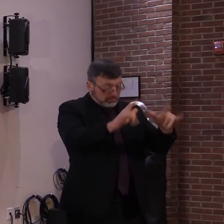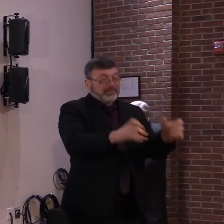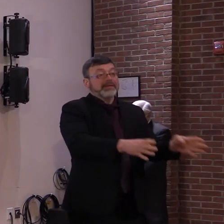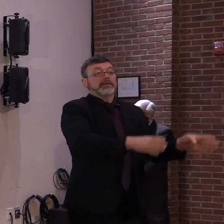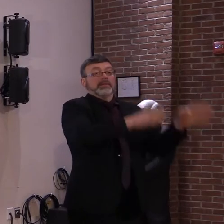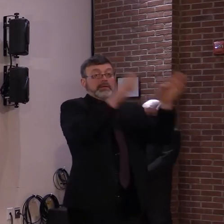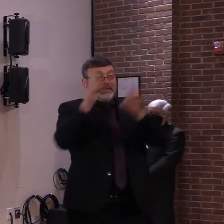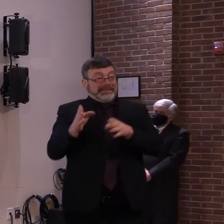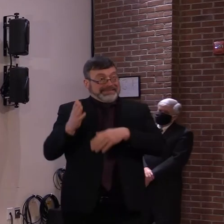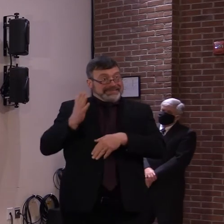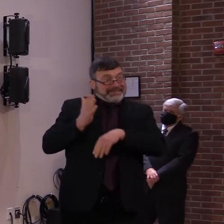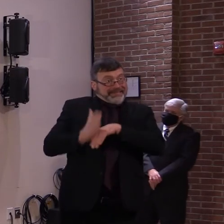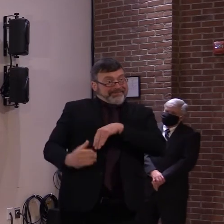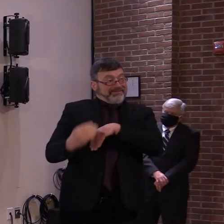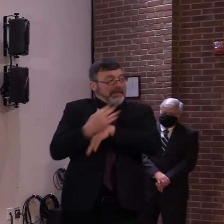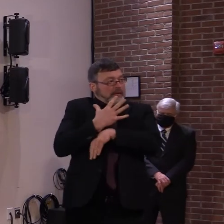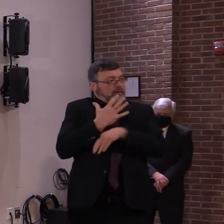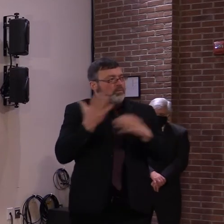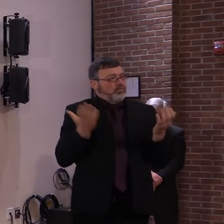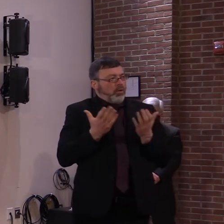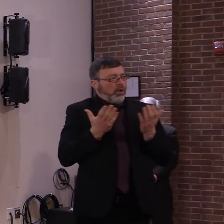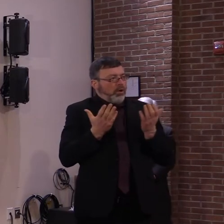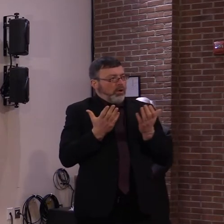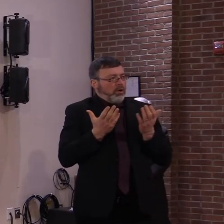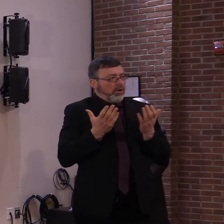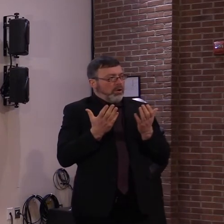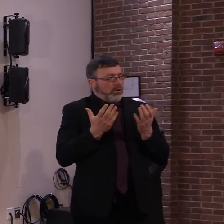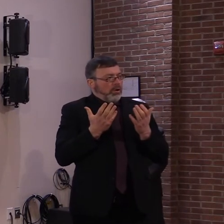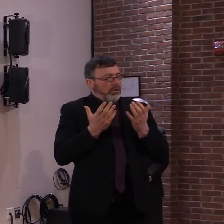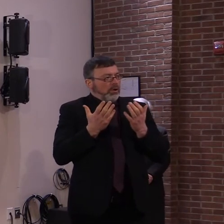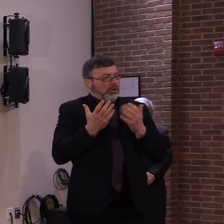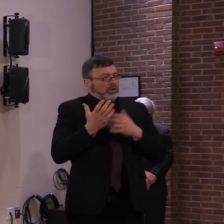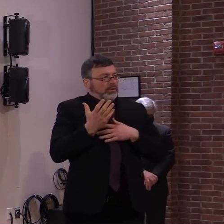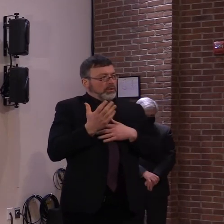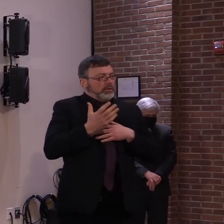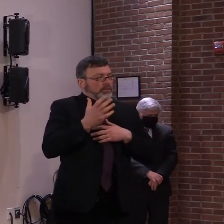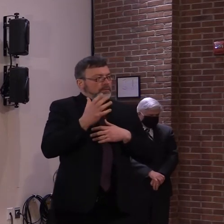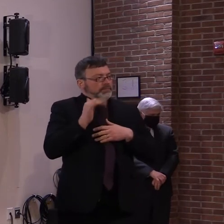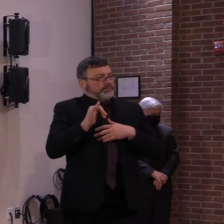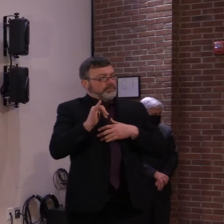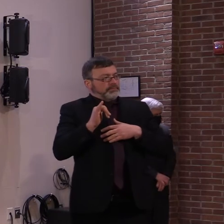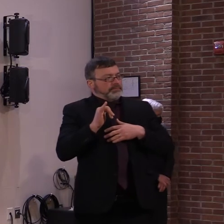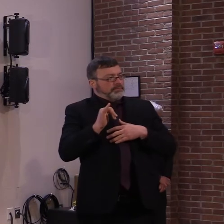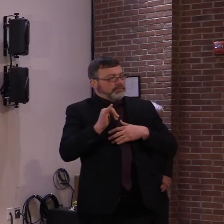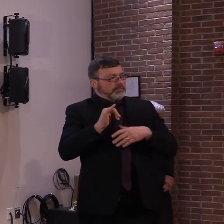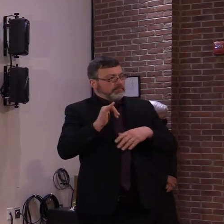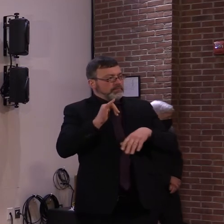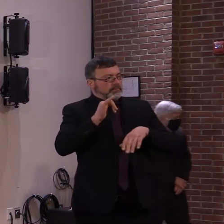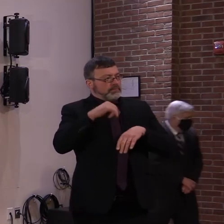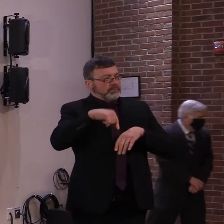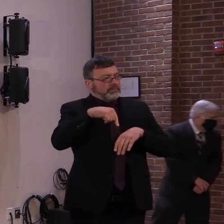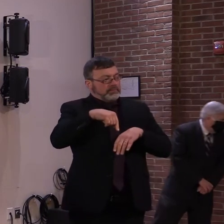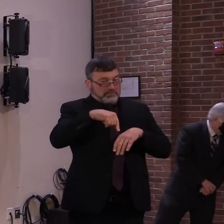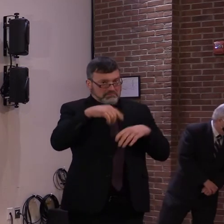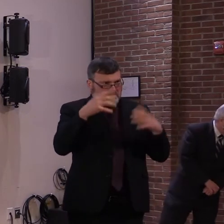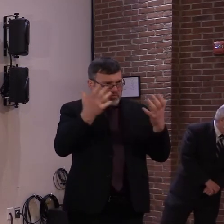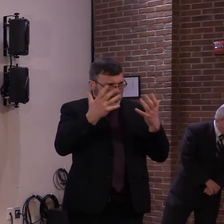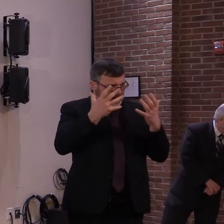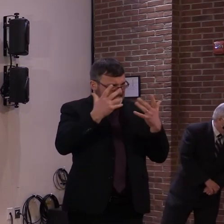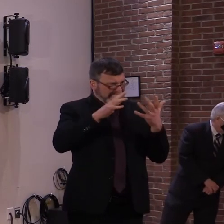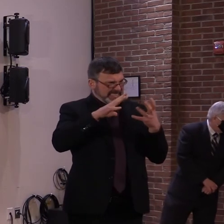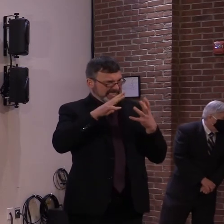reported through what's called the Vaccine Adverse Events Reporting System. And anything can be reported.